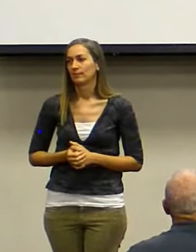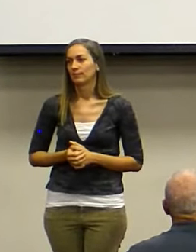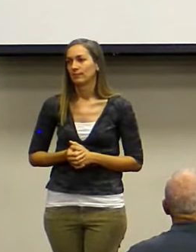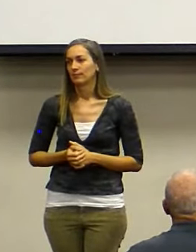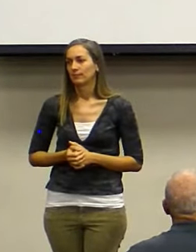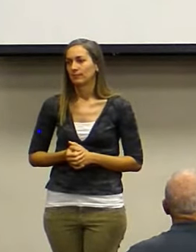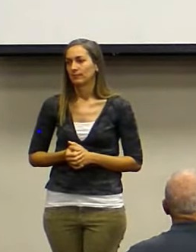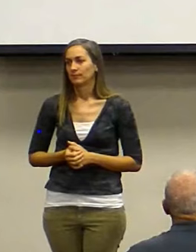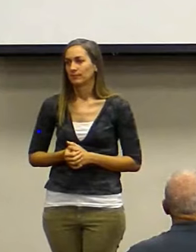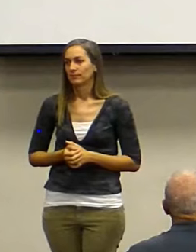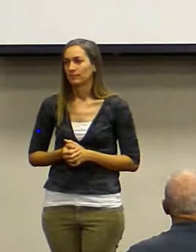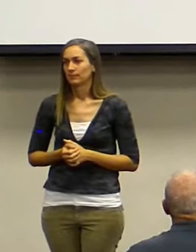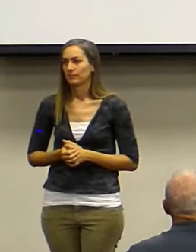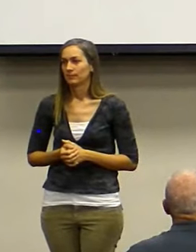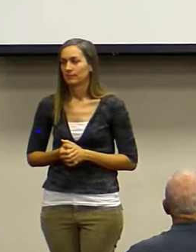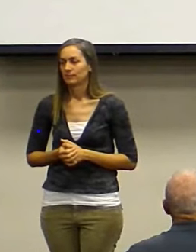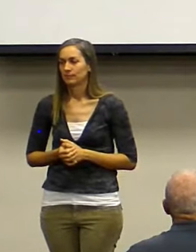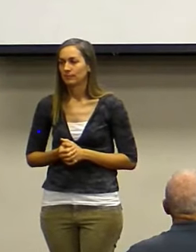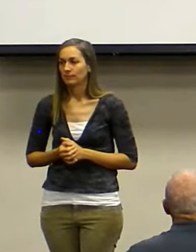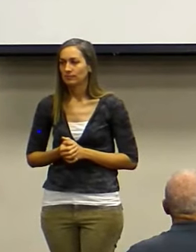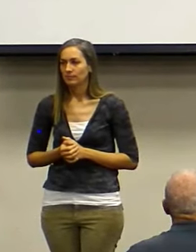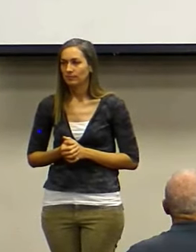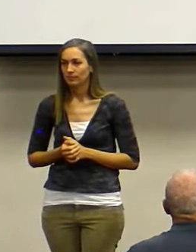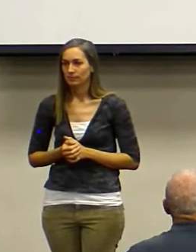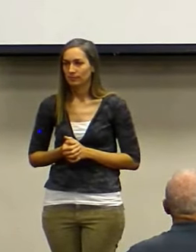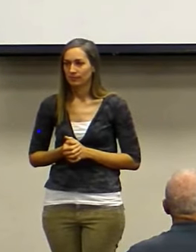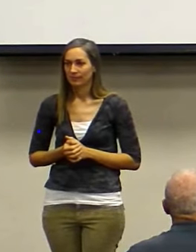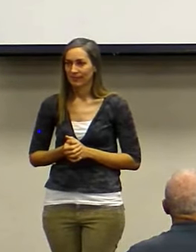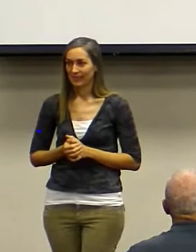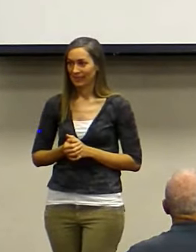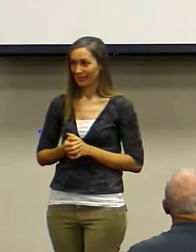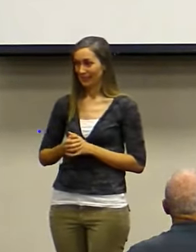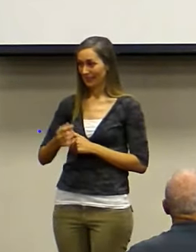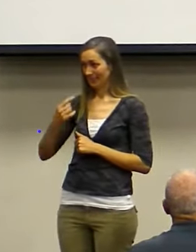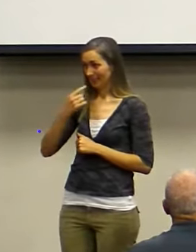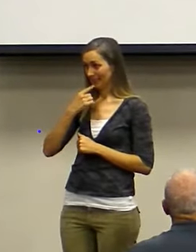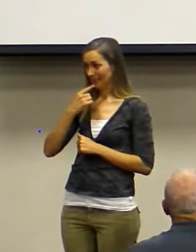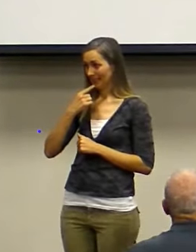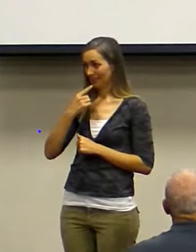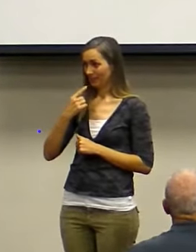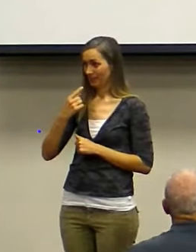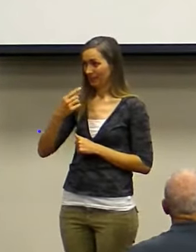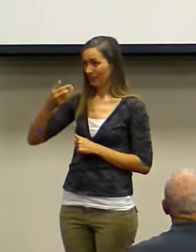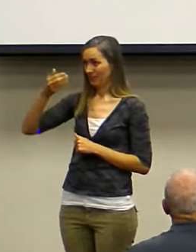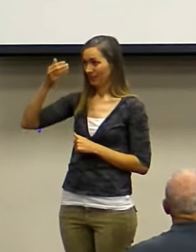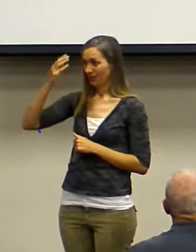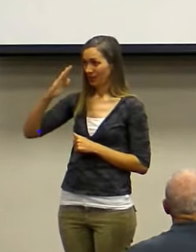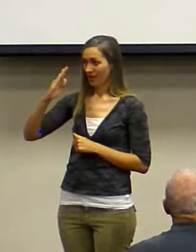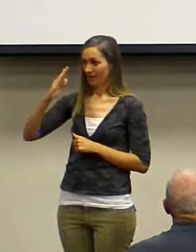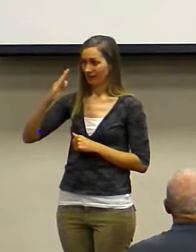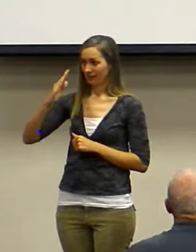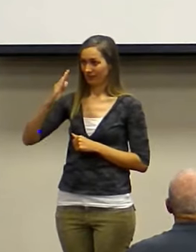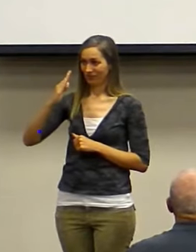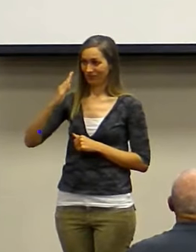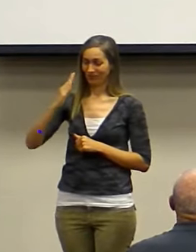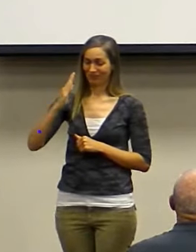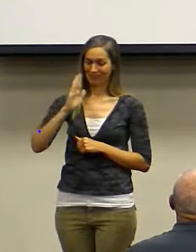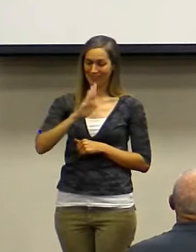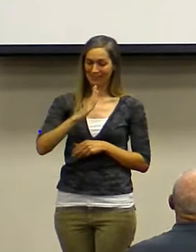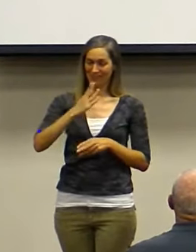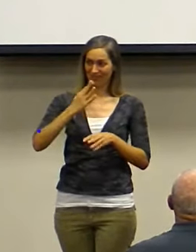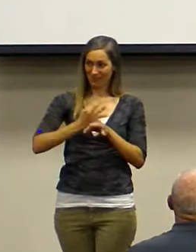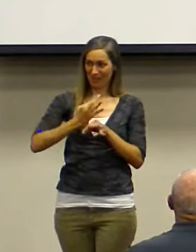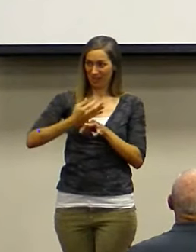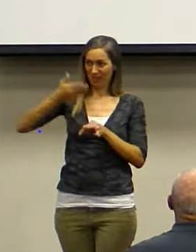And then it said, at there, it was credited to Abraham as righteous. So my question to you